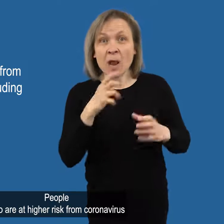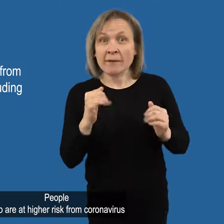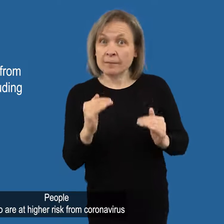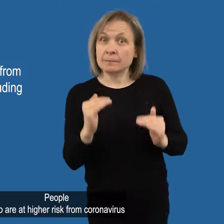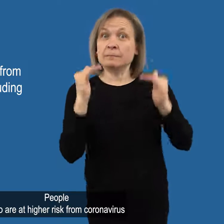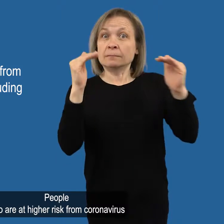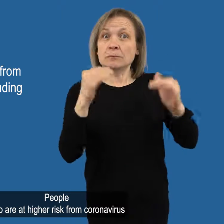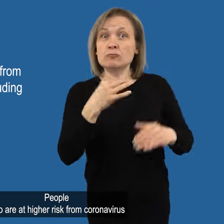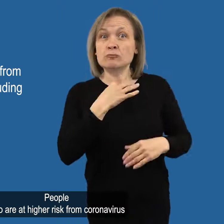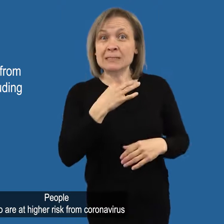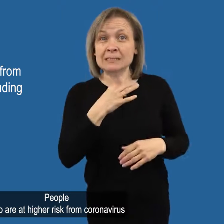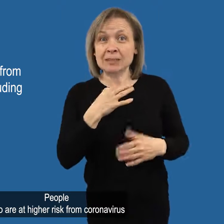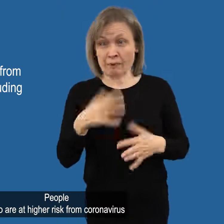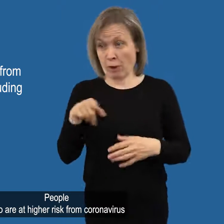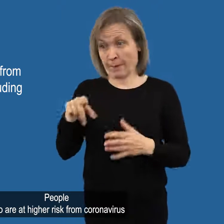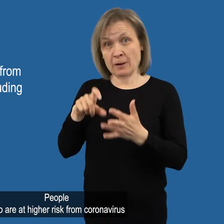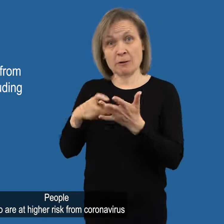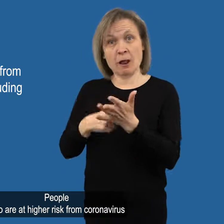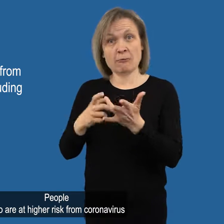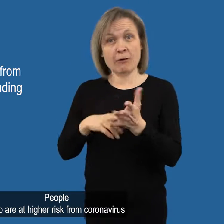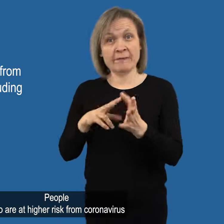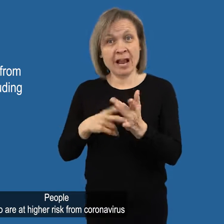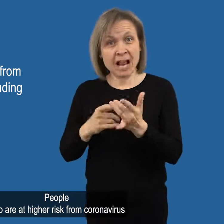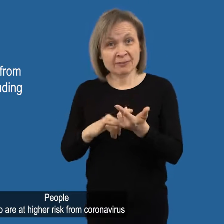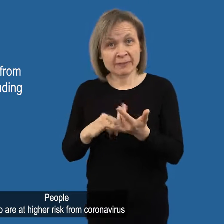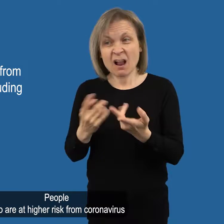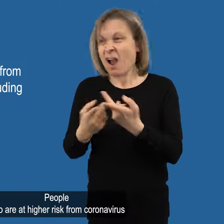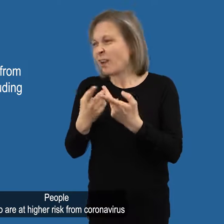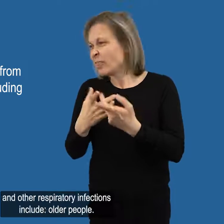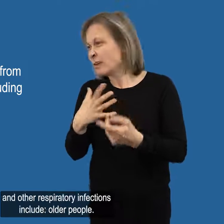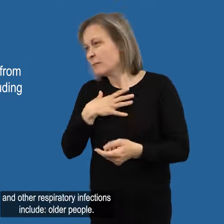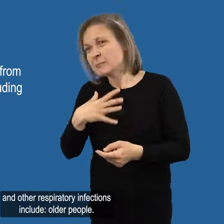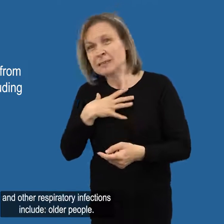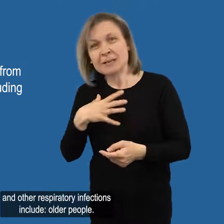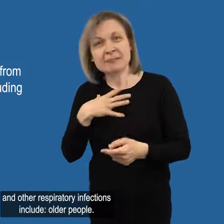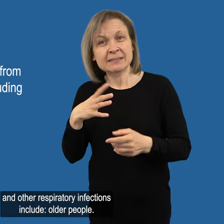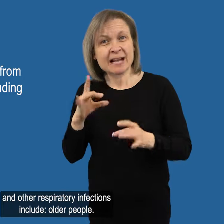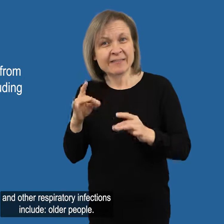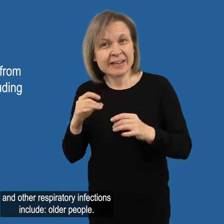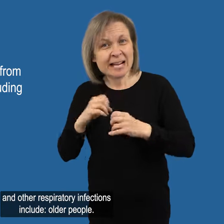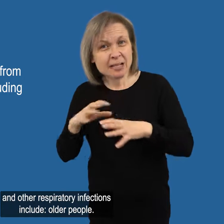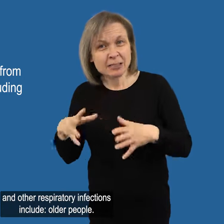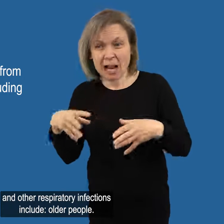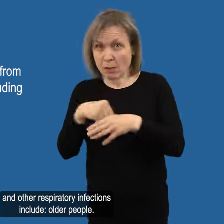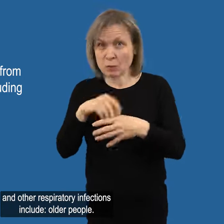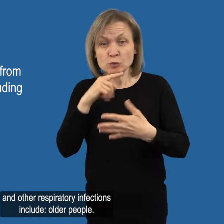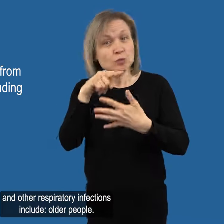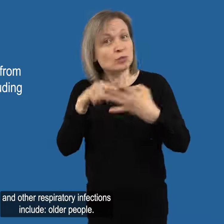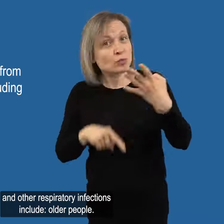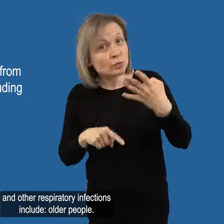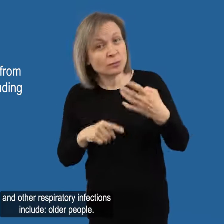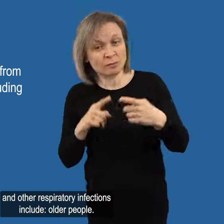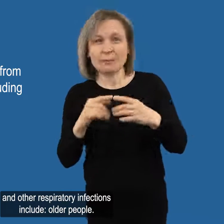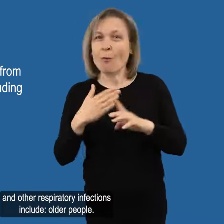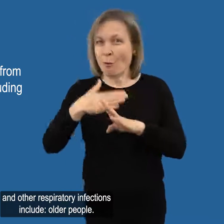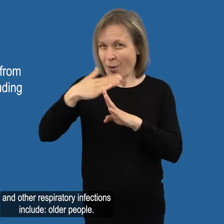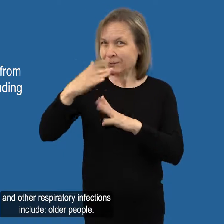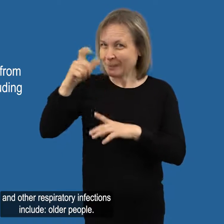People who are at higher risk from coronavirus and other respiratory infections include Older people